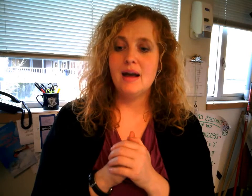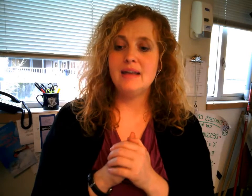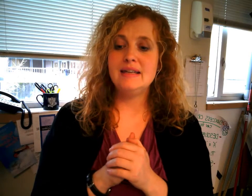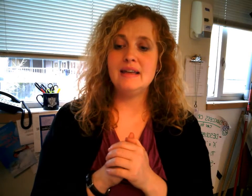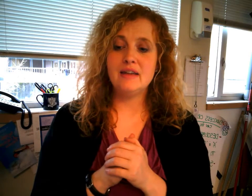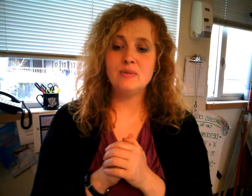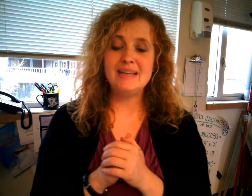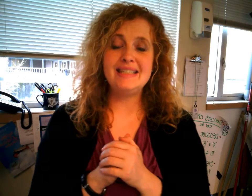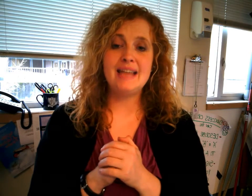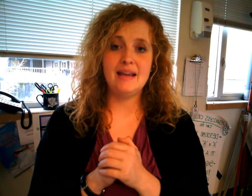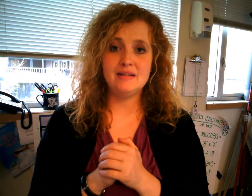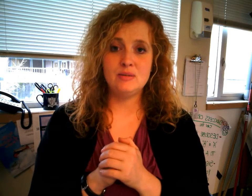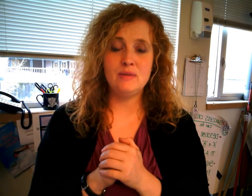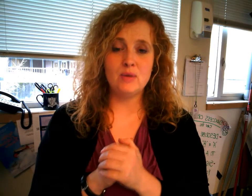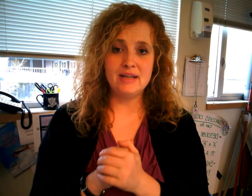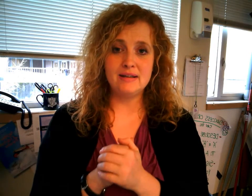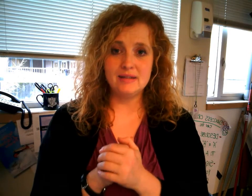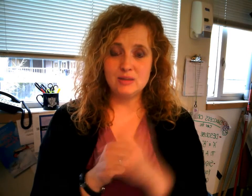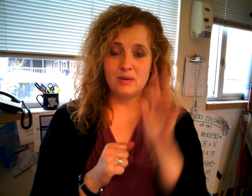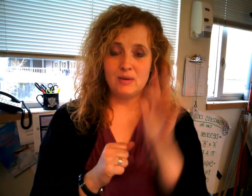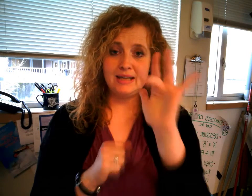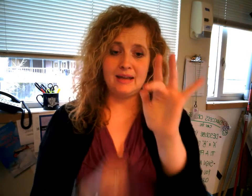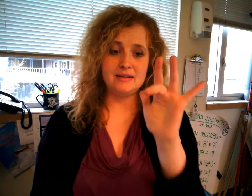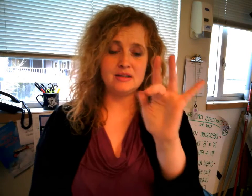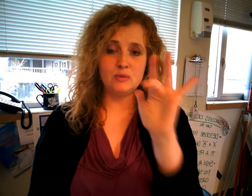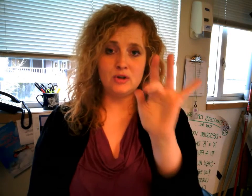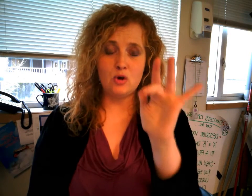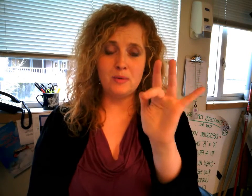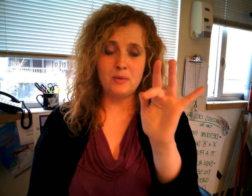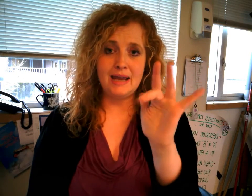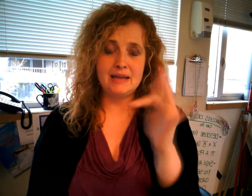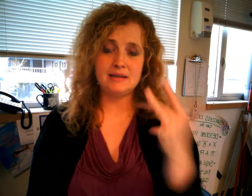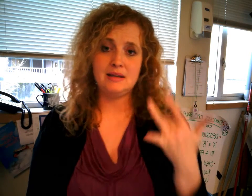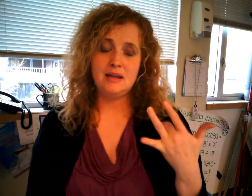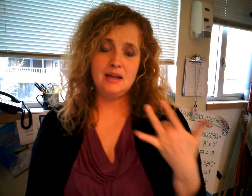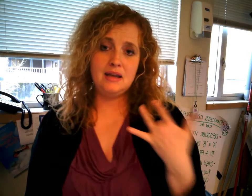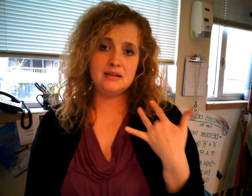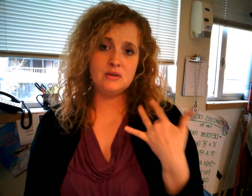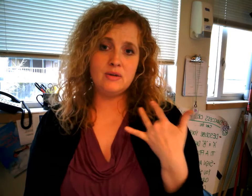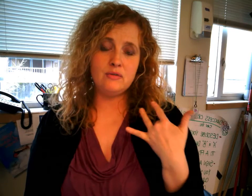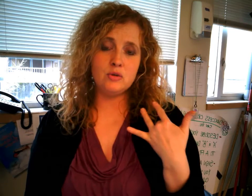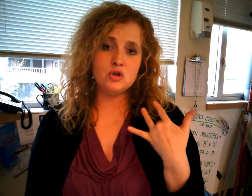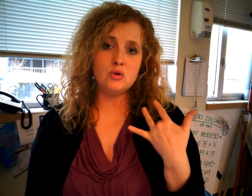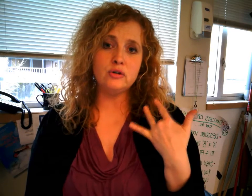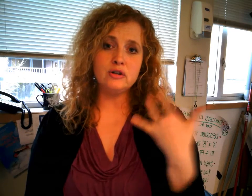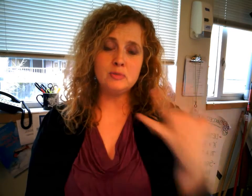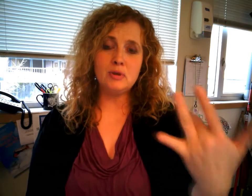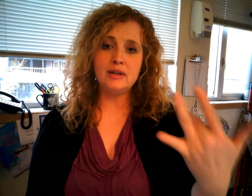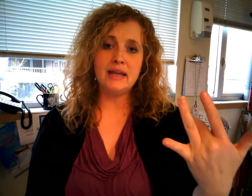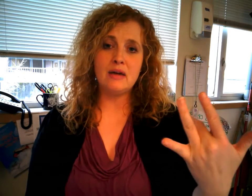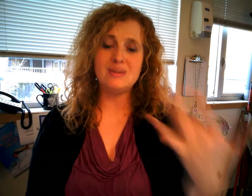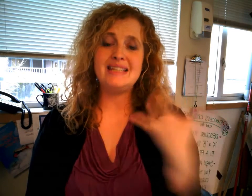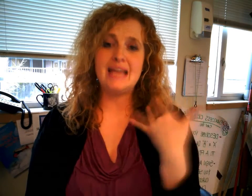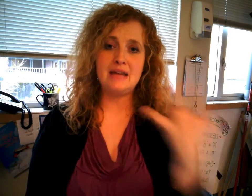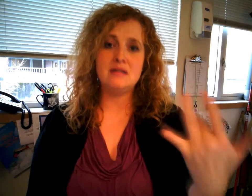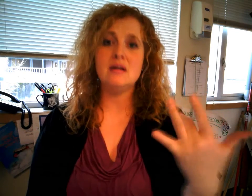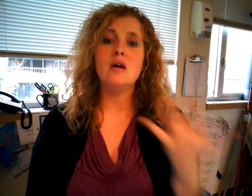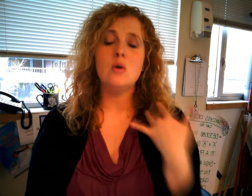next one is tens we've already done this one tens is with an open eight and it's going from your shoulder and pulling out tend or